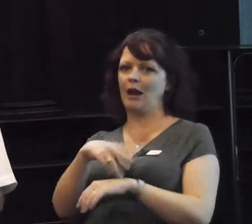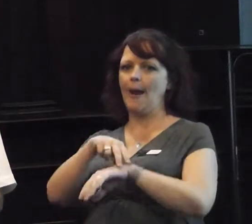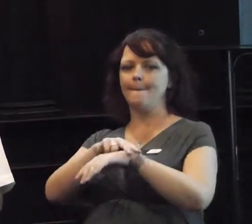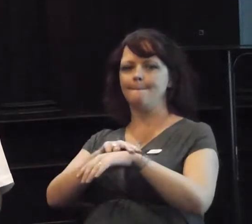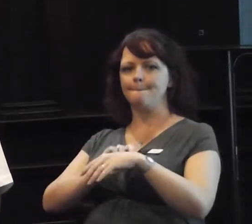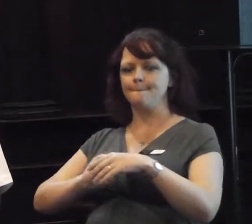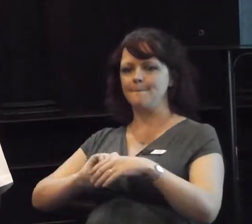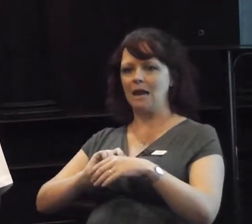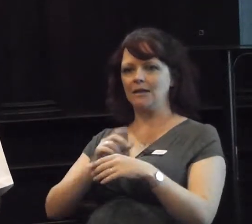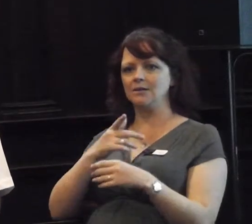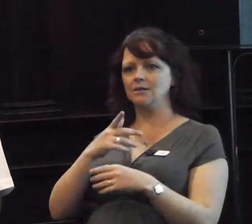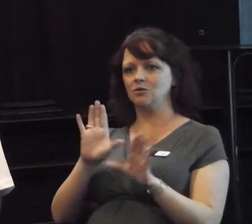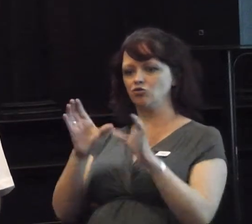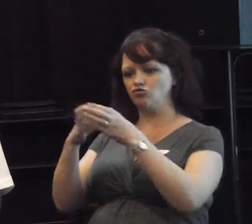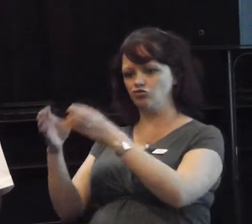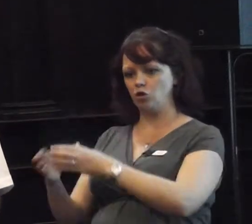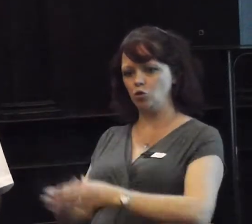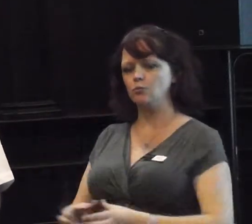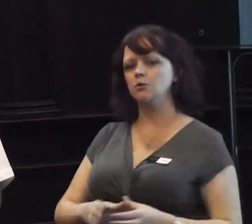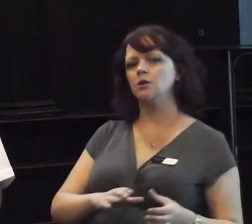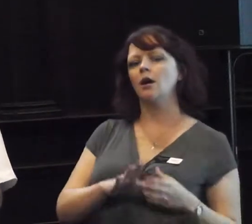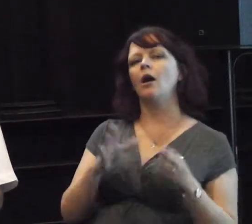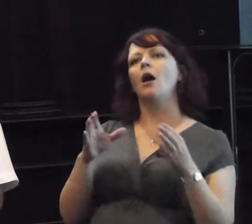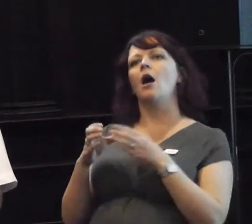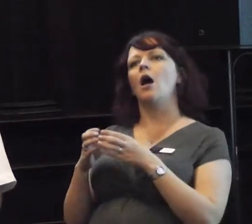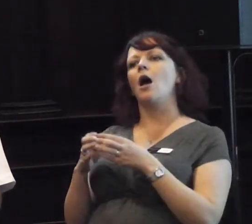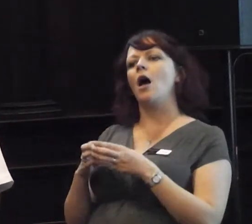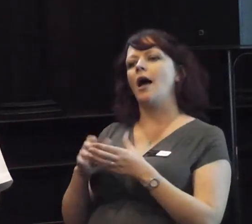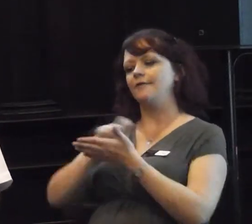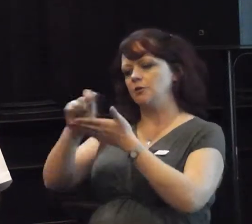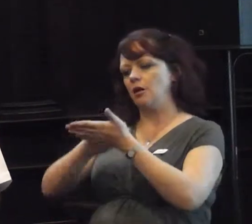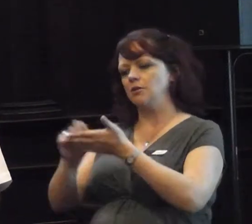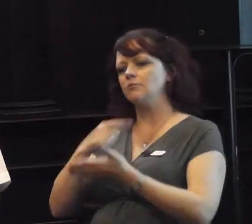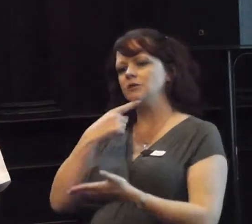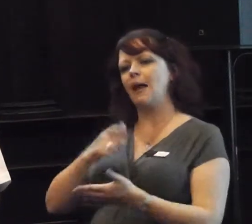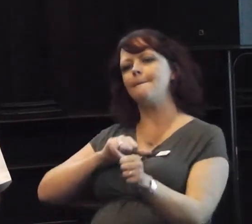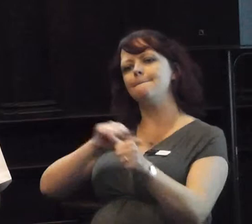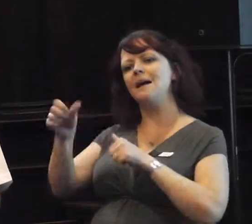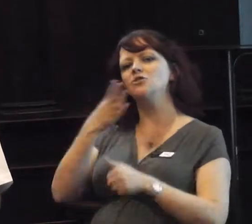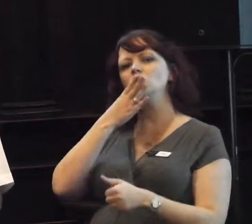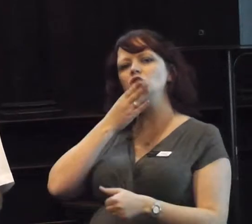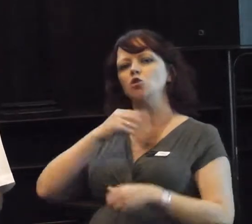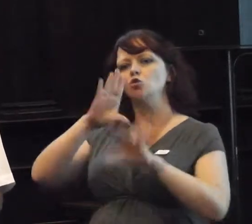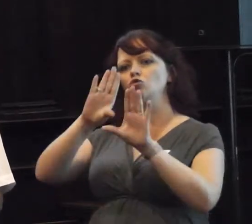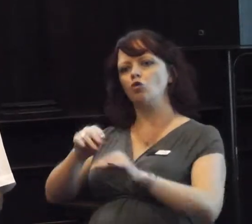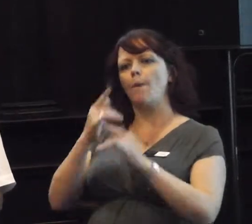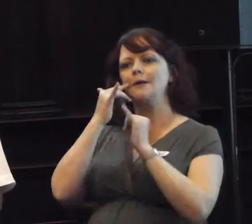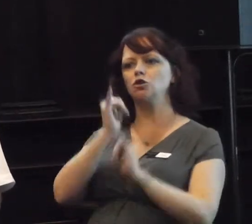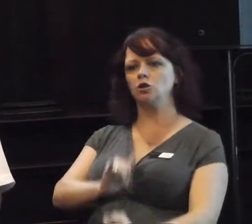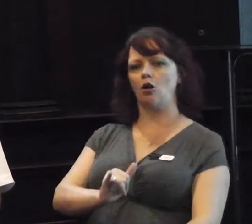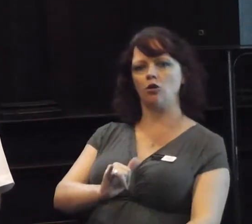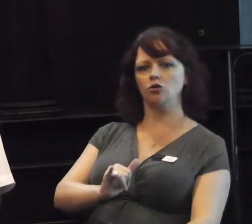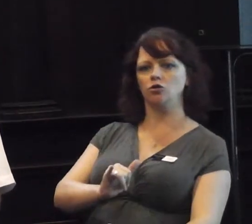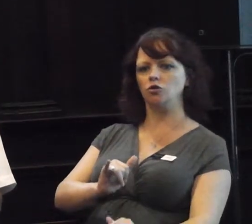best use of stop and search. Because, undoubtedly, we've misused it, stop and search.